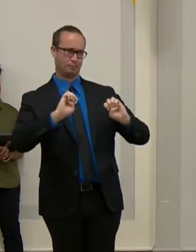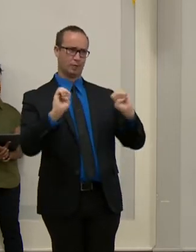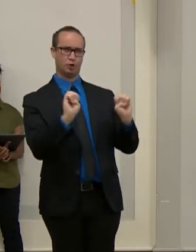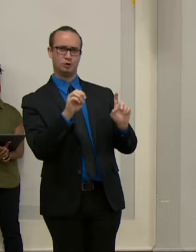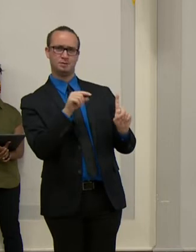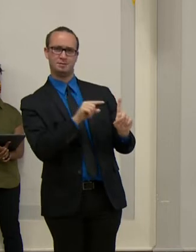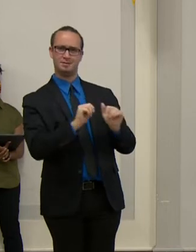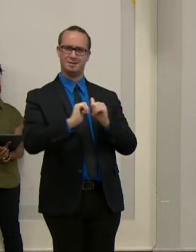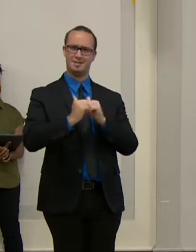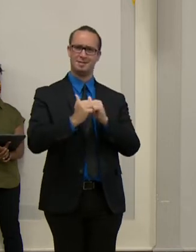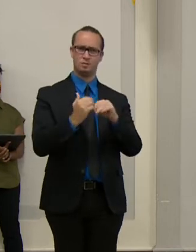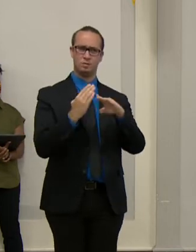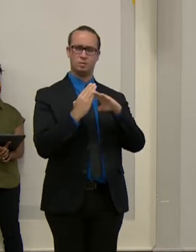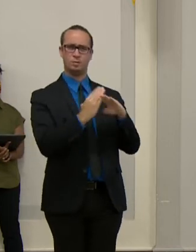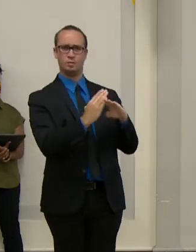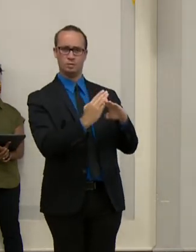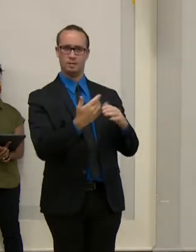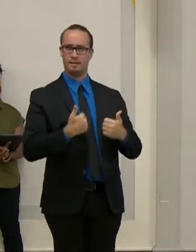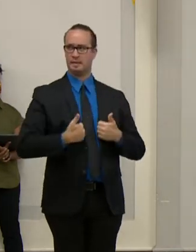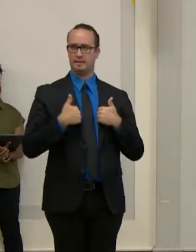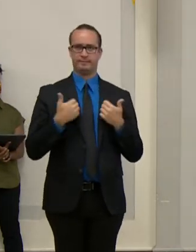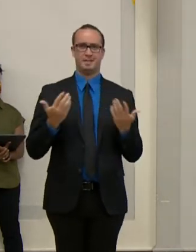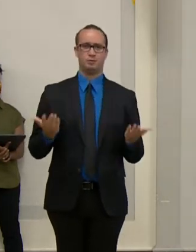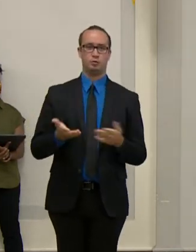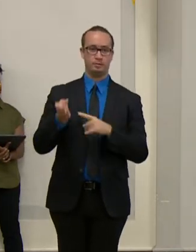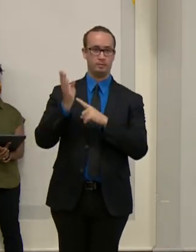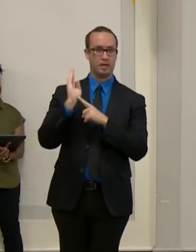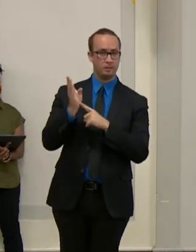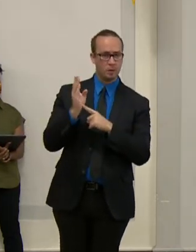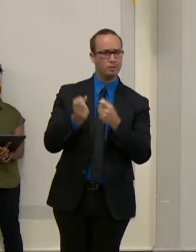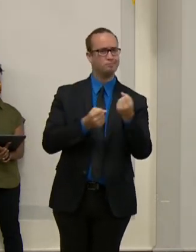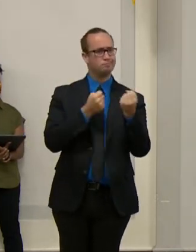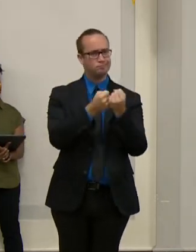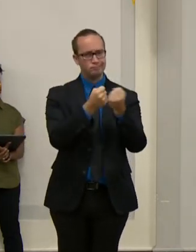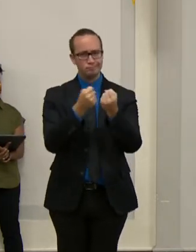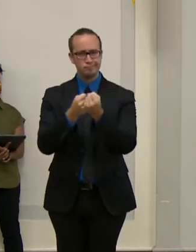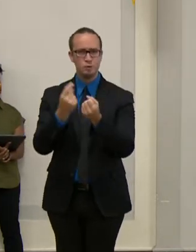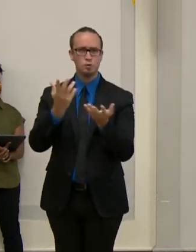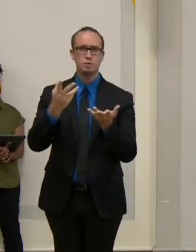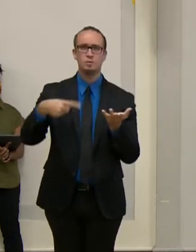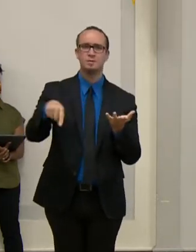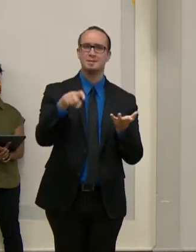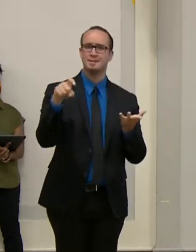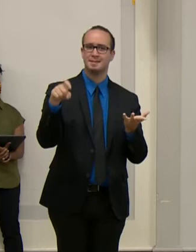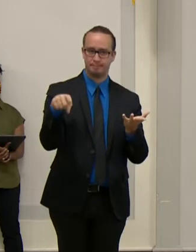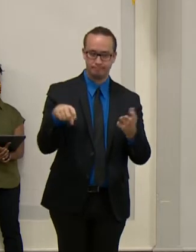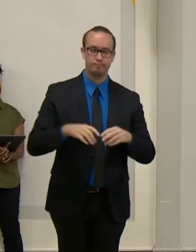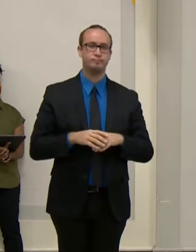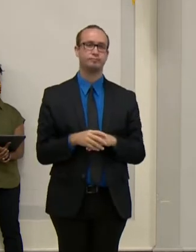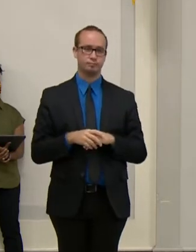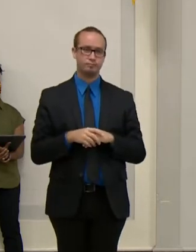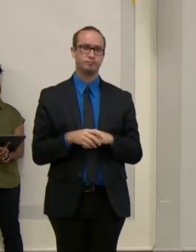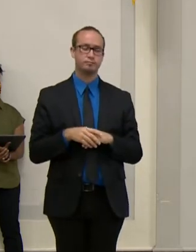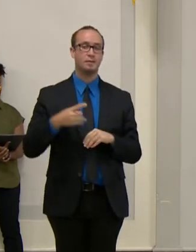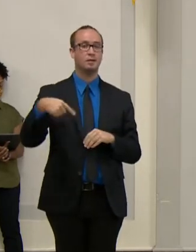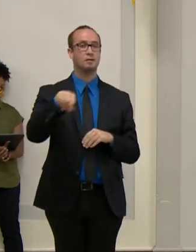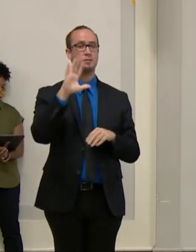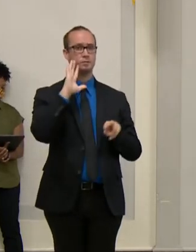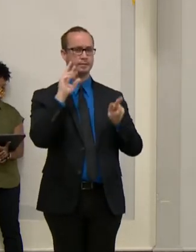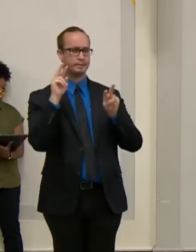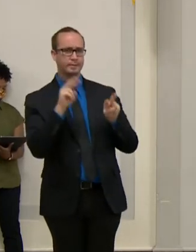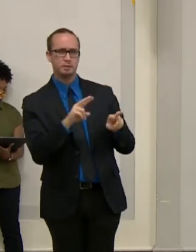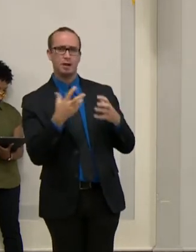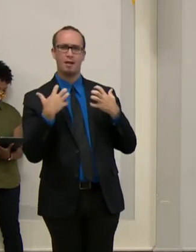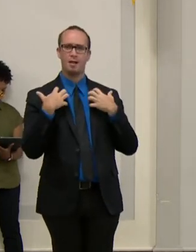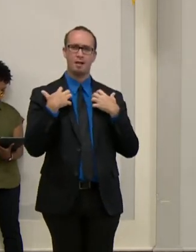city have the resources and support they need at this time while continuing to leverage the wealth of medical and public health expertise